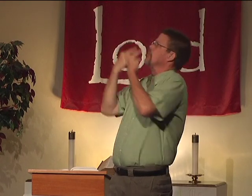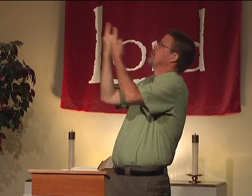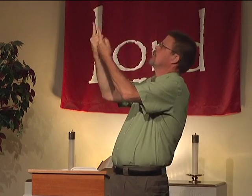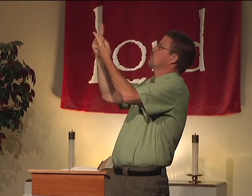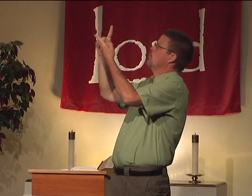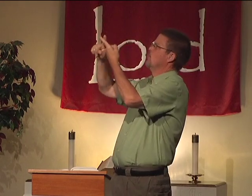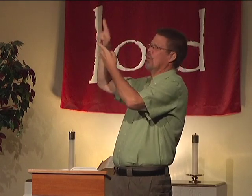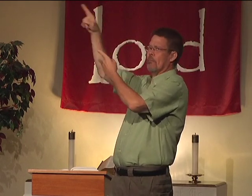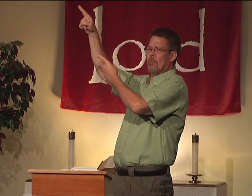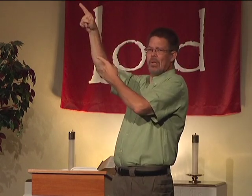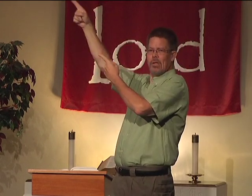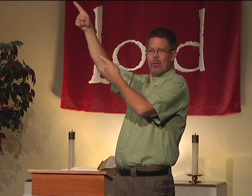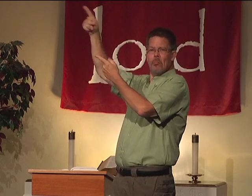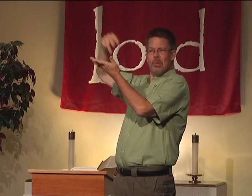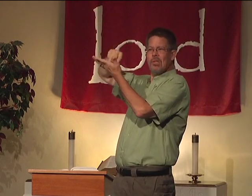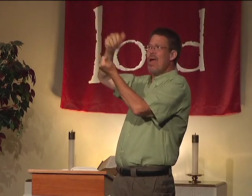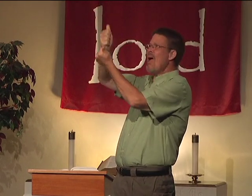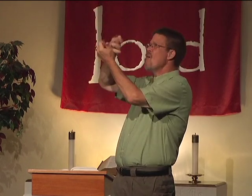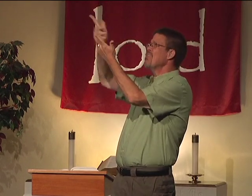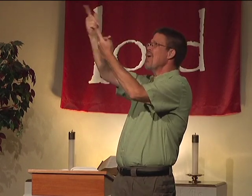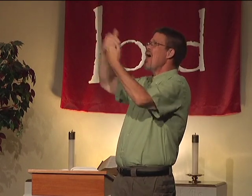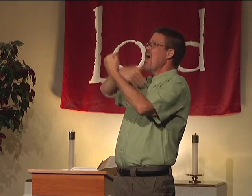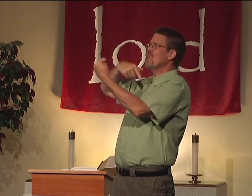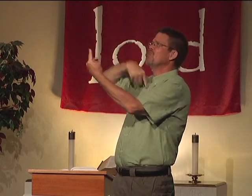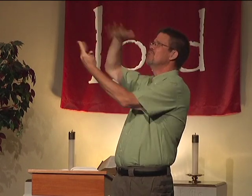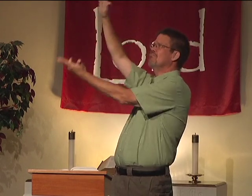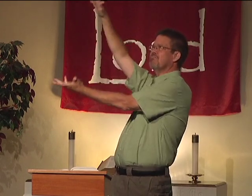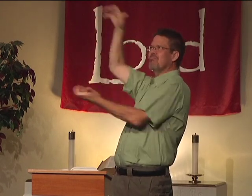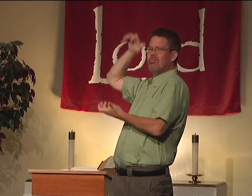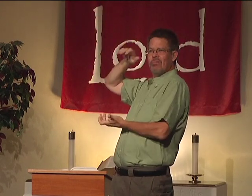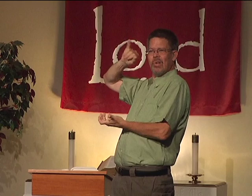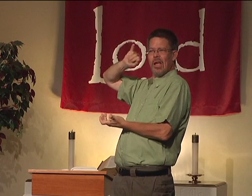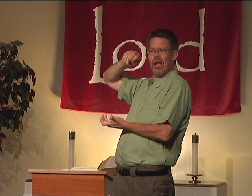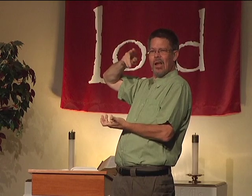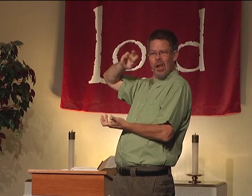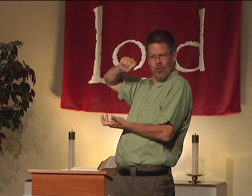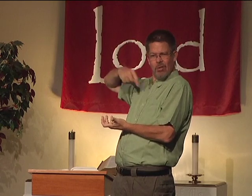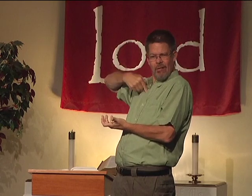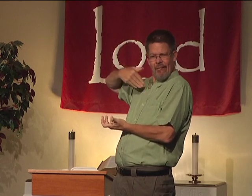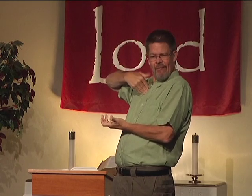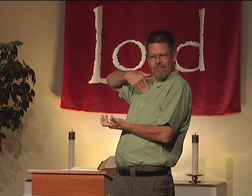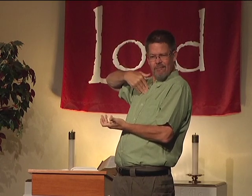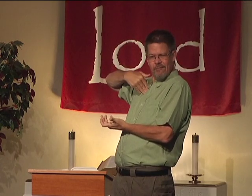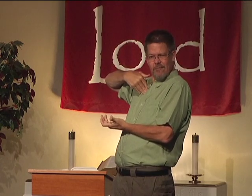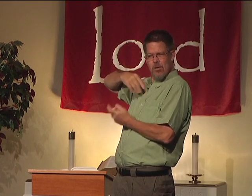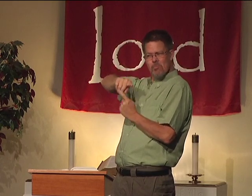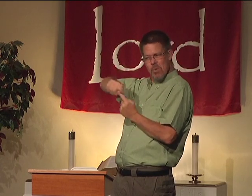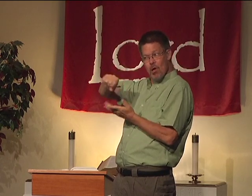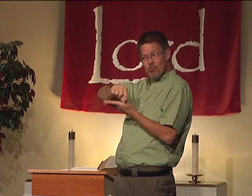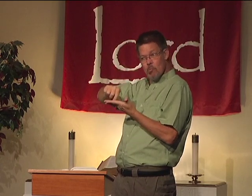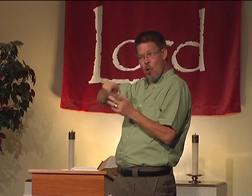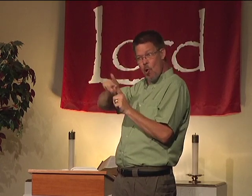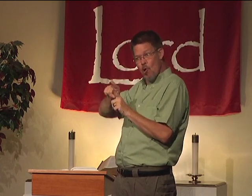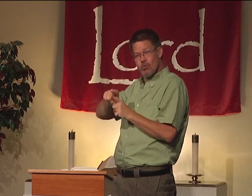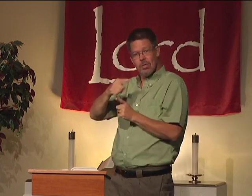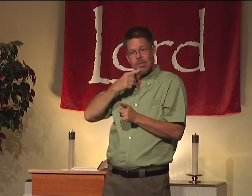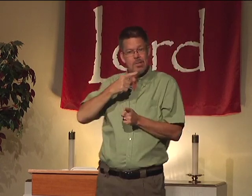adopted by him. So everything that he has, he is giving to you. You inherit it. But scripture